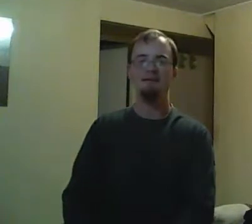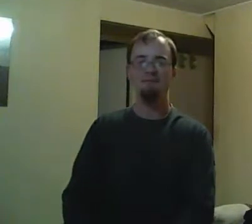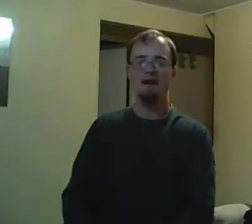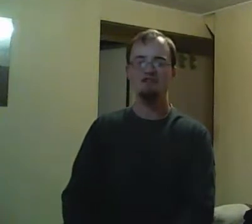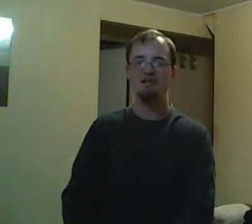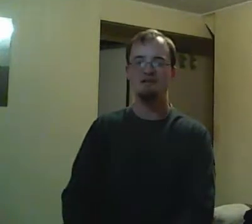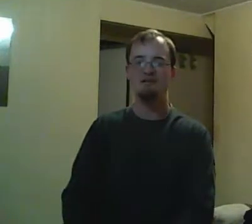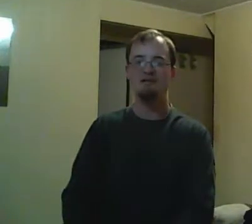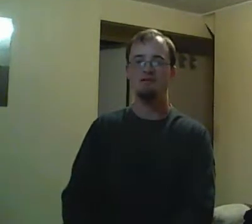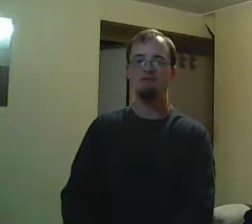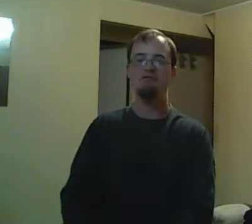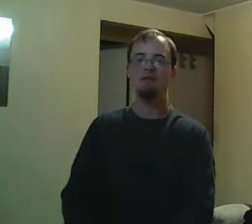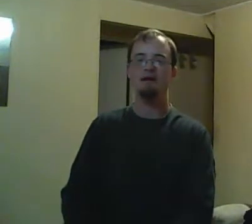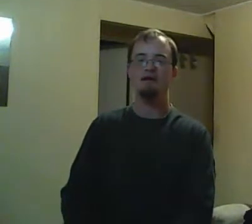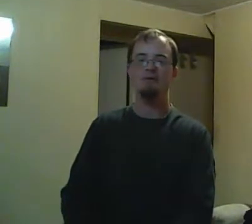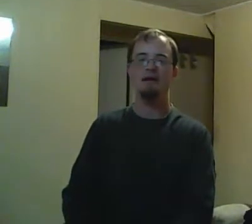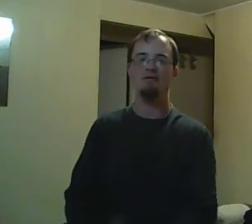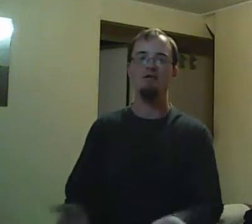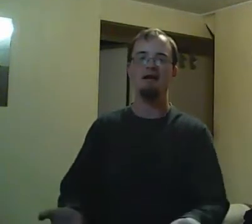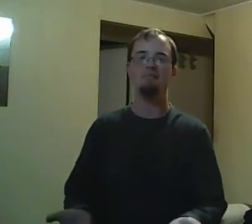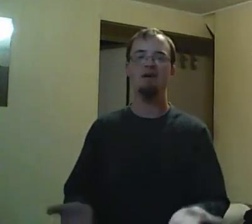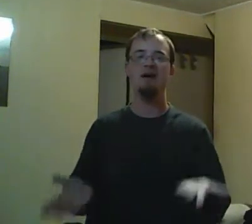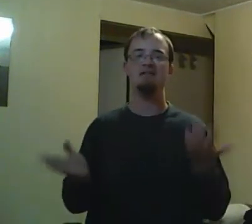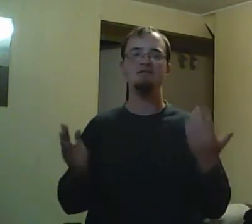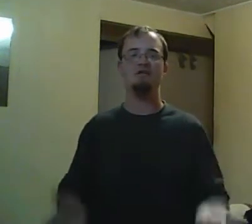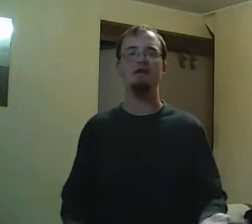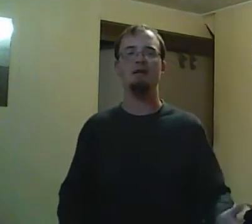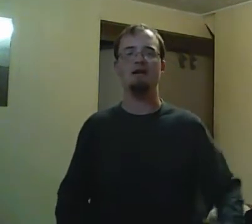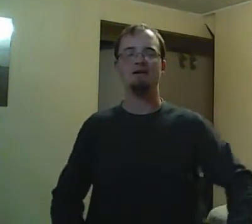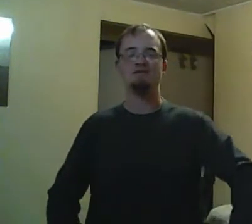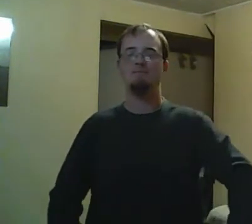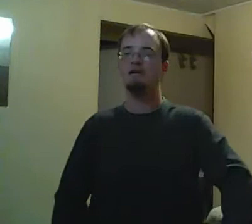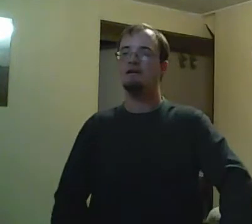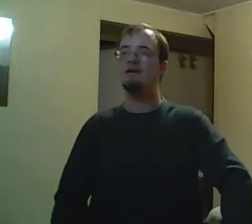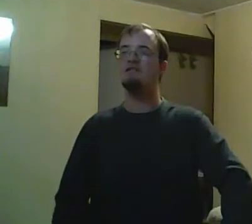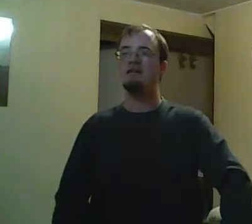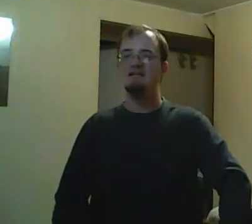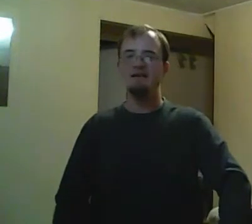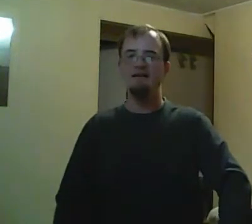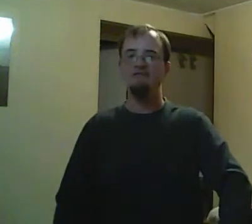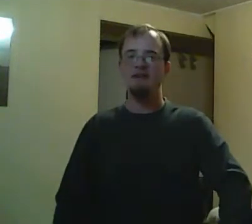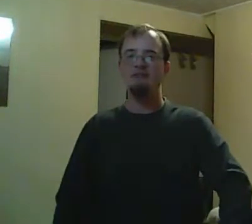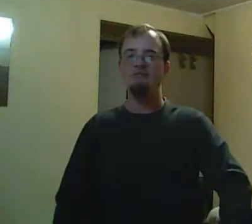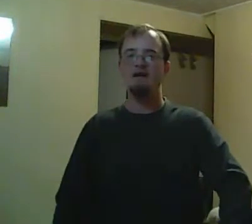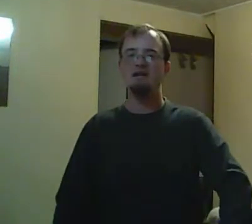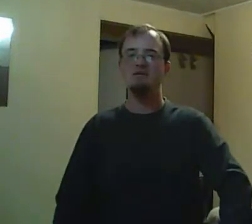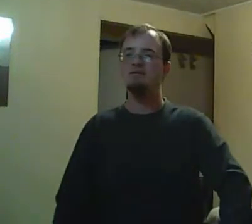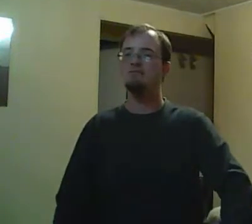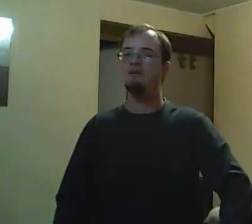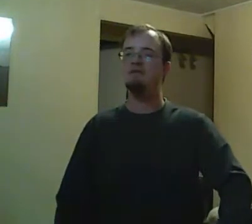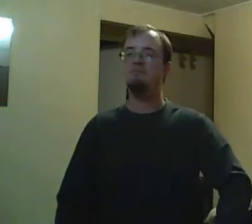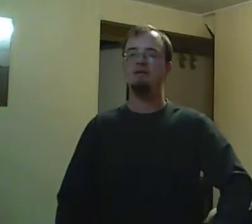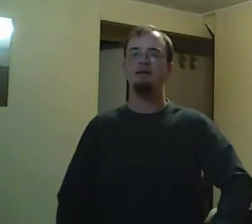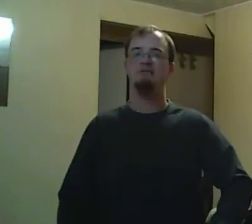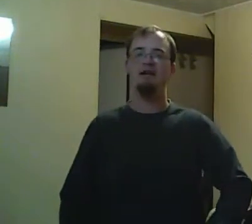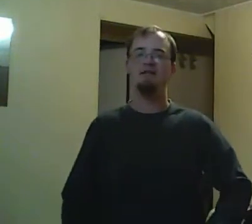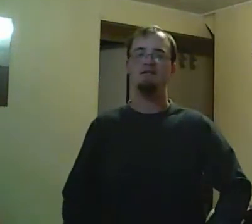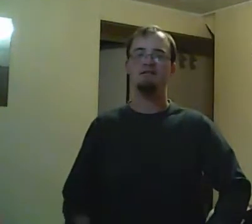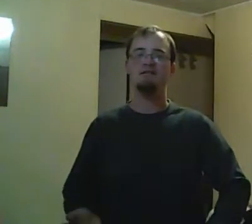begs the question, will Degrassi beat Northern Tech? Now, part of me also realizes that I think game